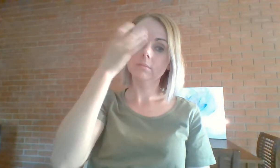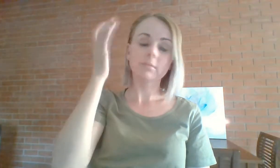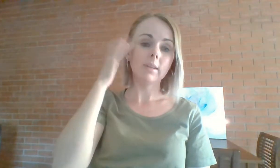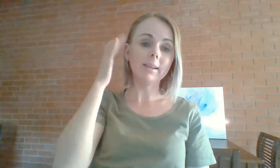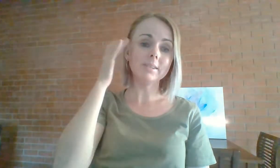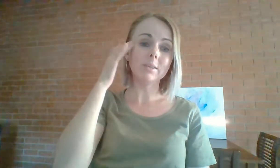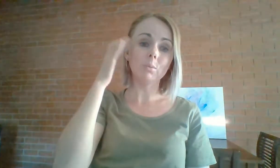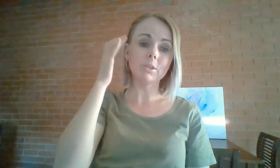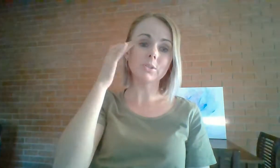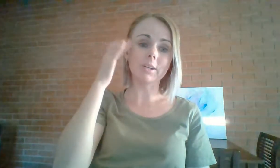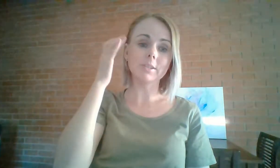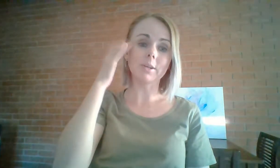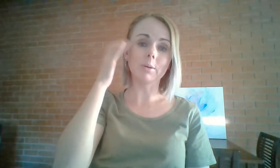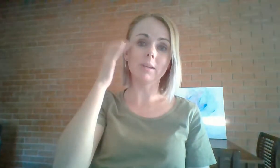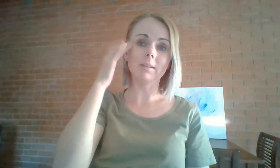And listen to what it's trying to tell me.